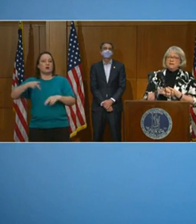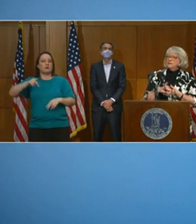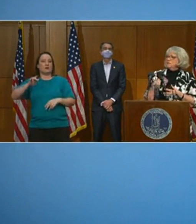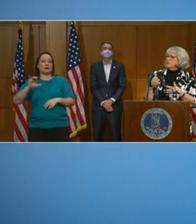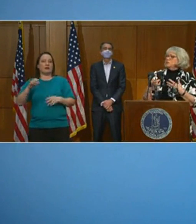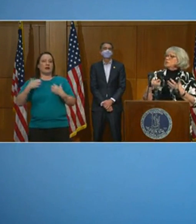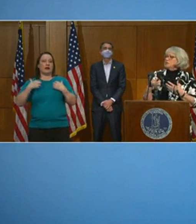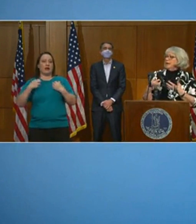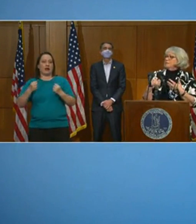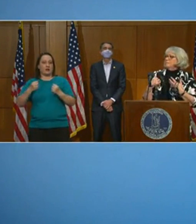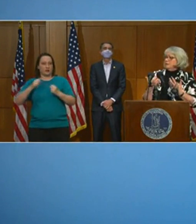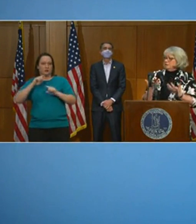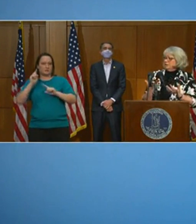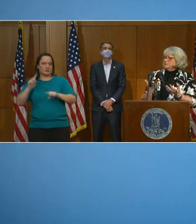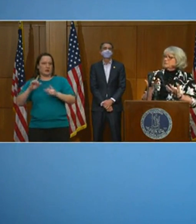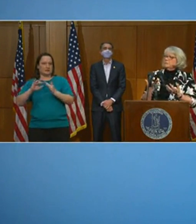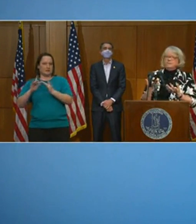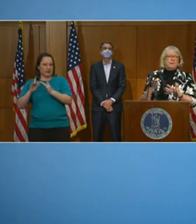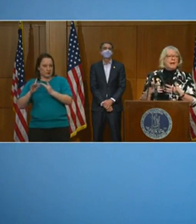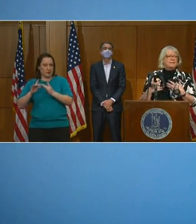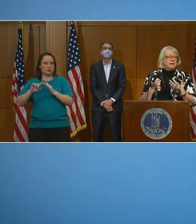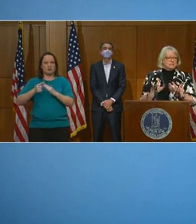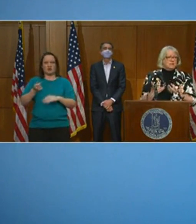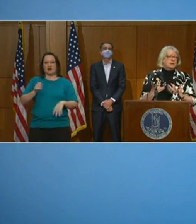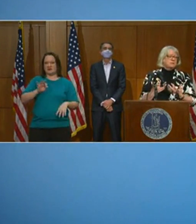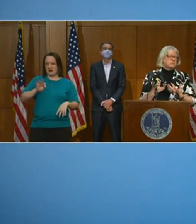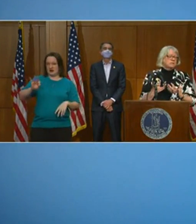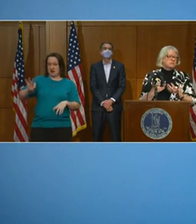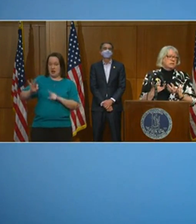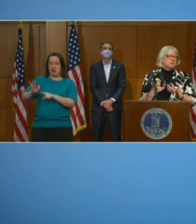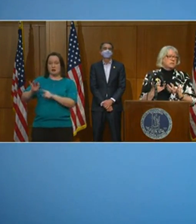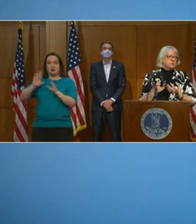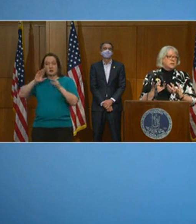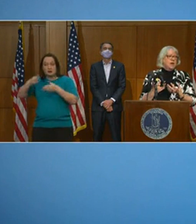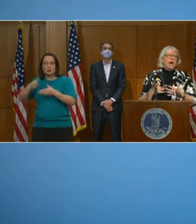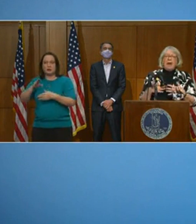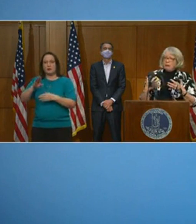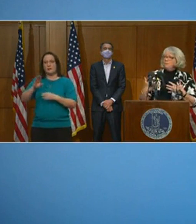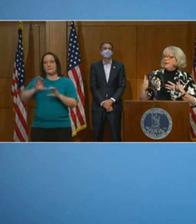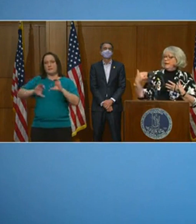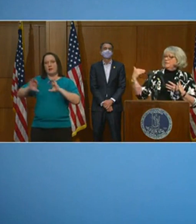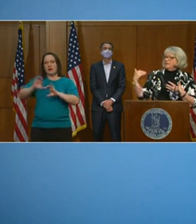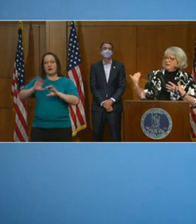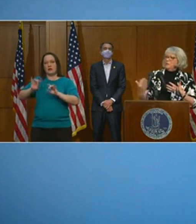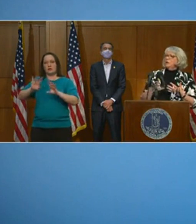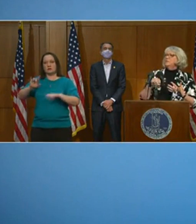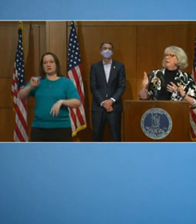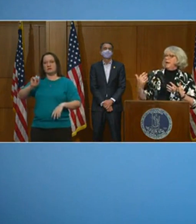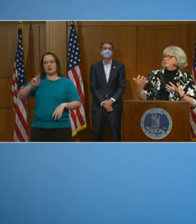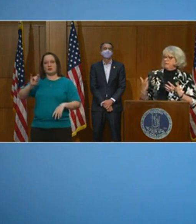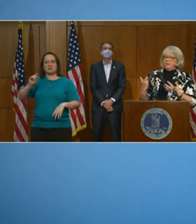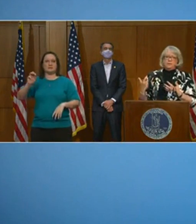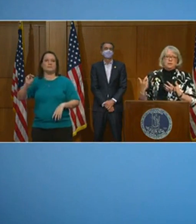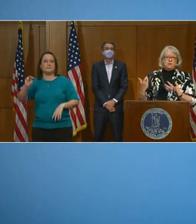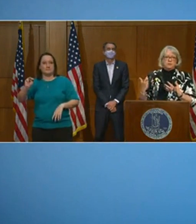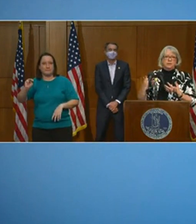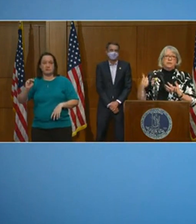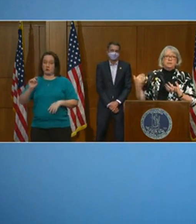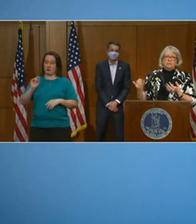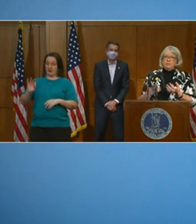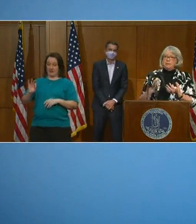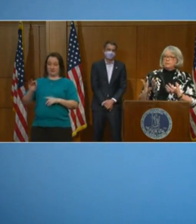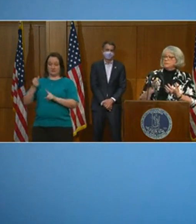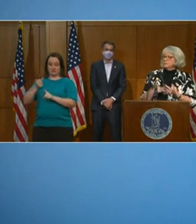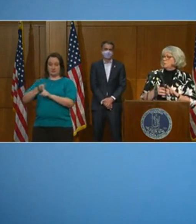to start to look at bioterrorism, and if we had events of bioterrorism in our country, how would we have a network of labs around the country